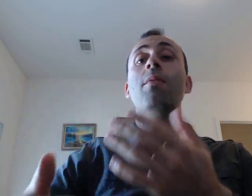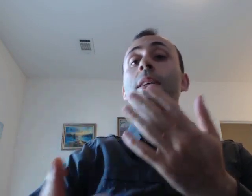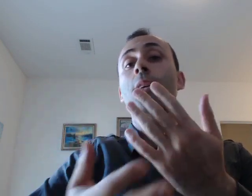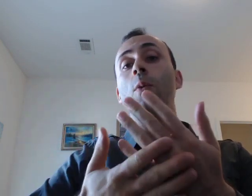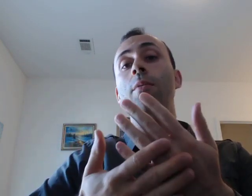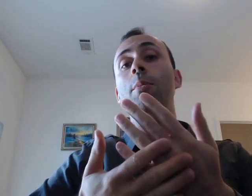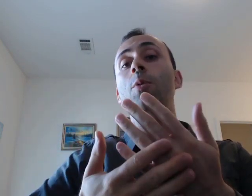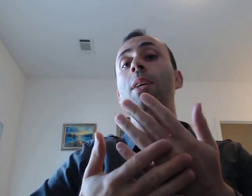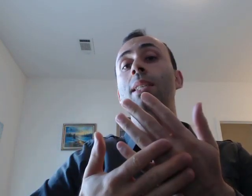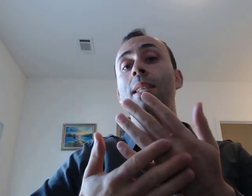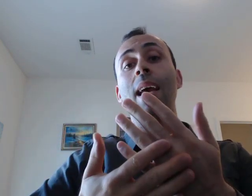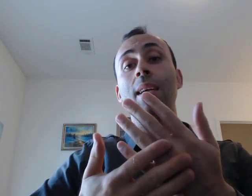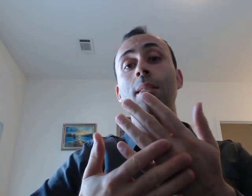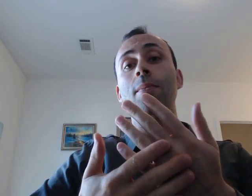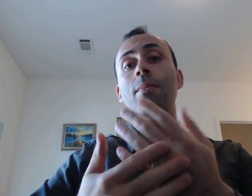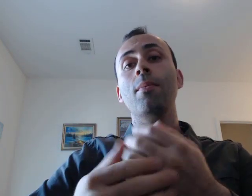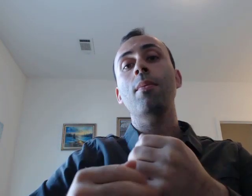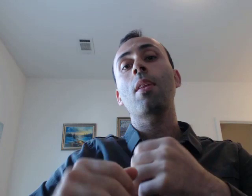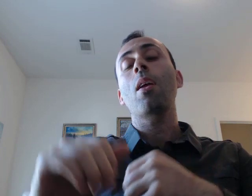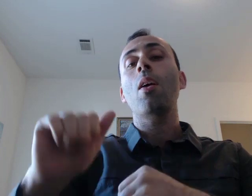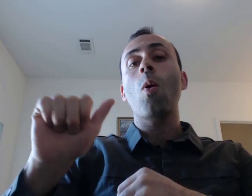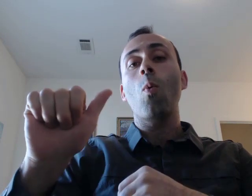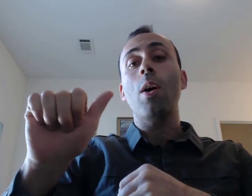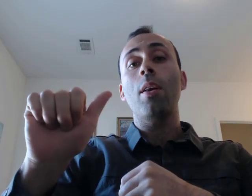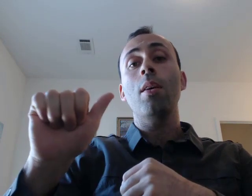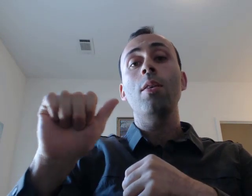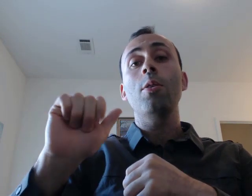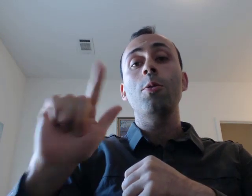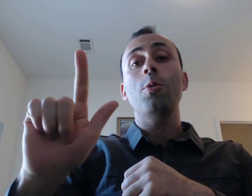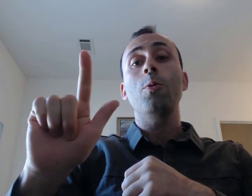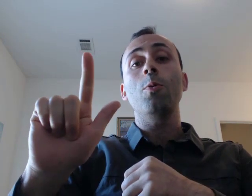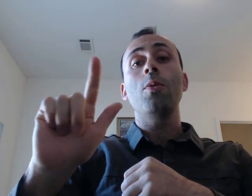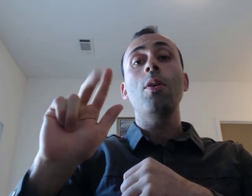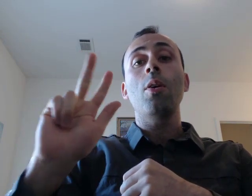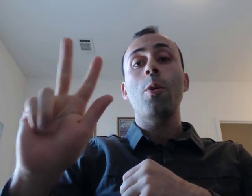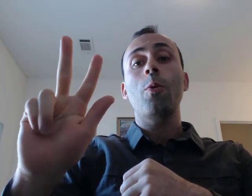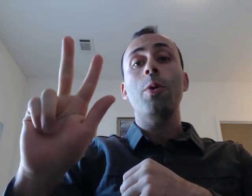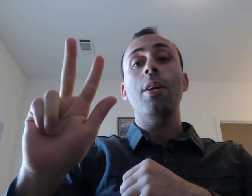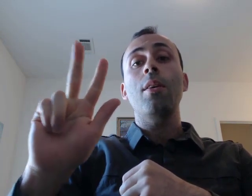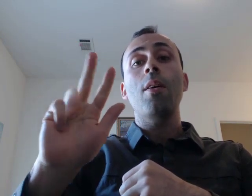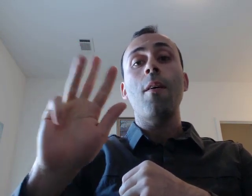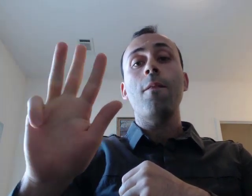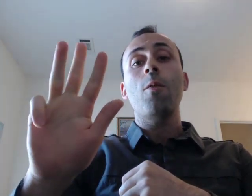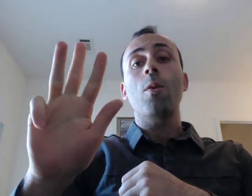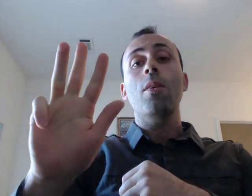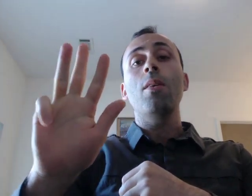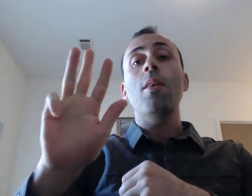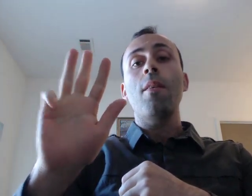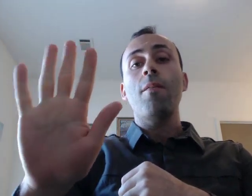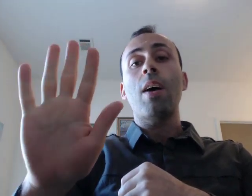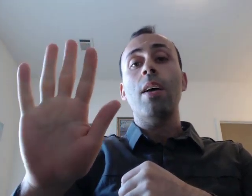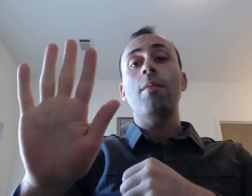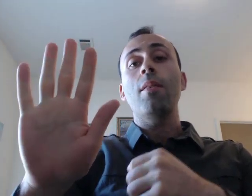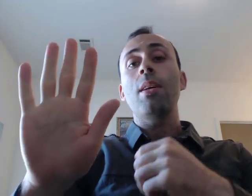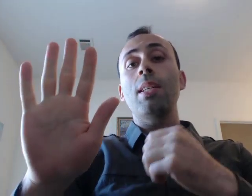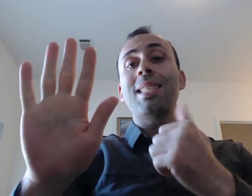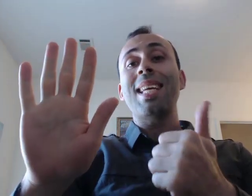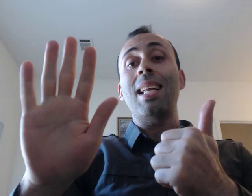facing away from you is in hex. 1, 2, 3, 4, 5, 10,